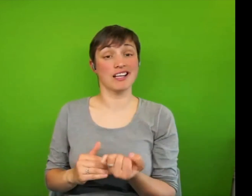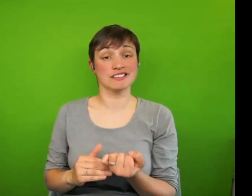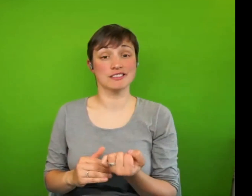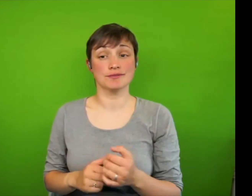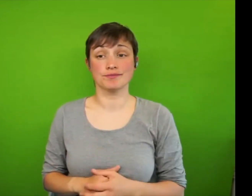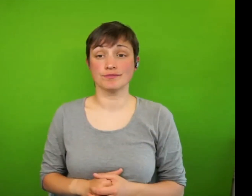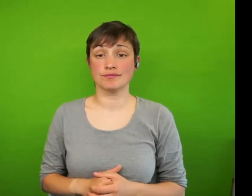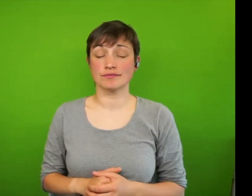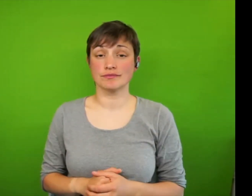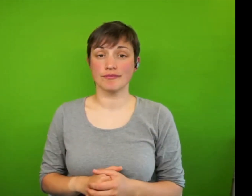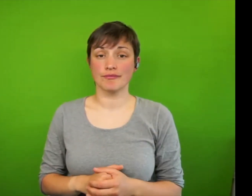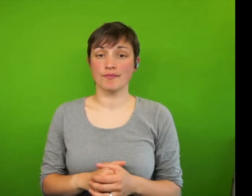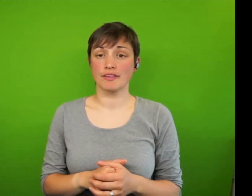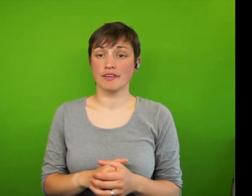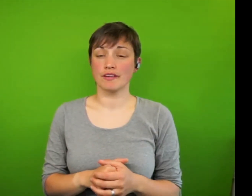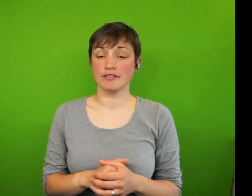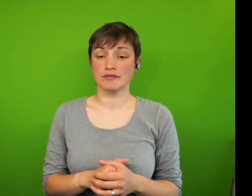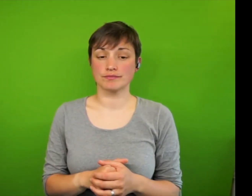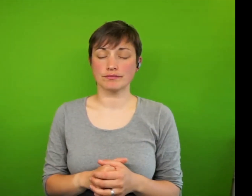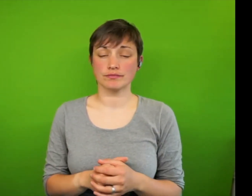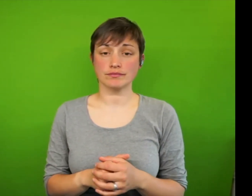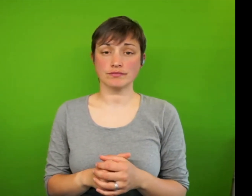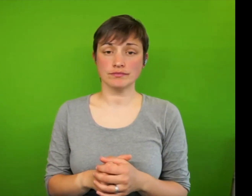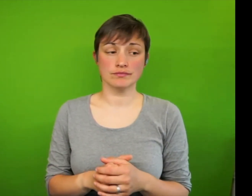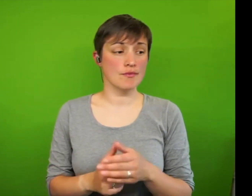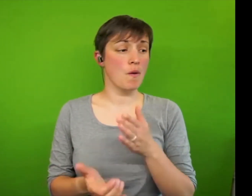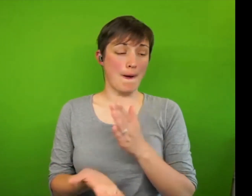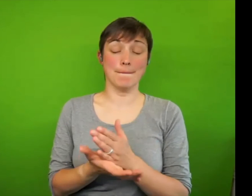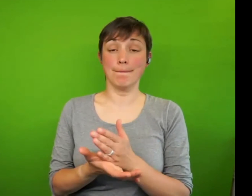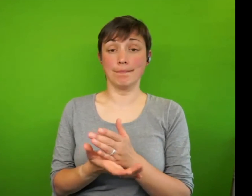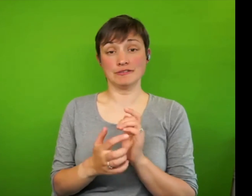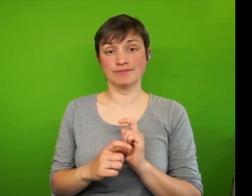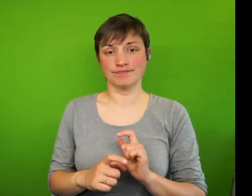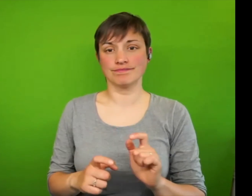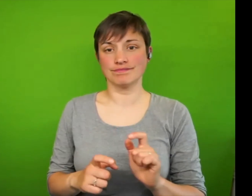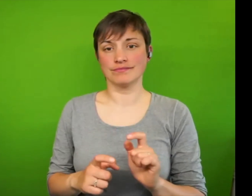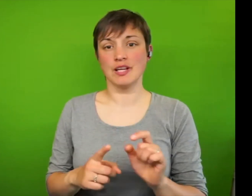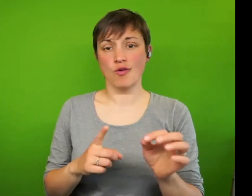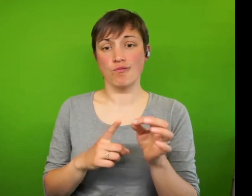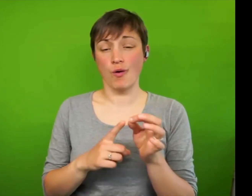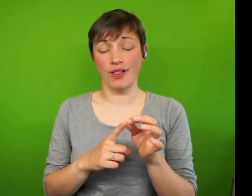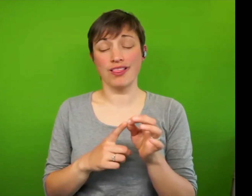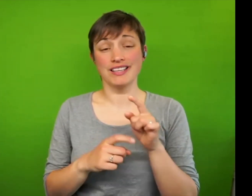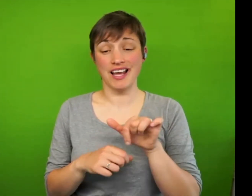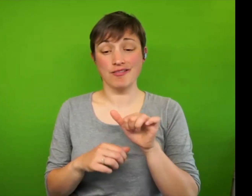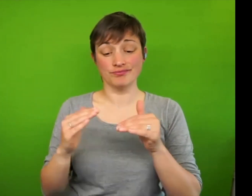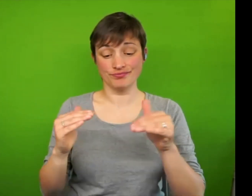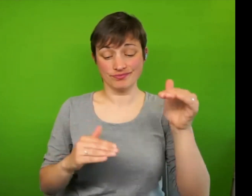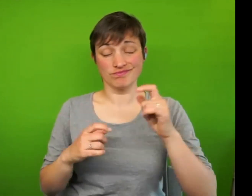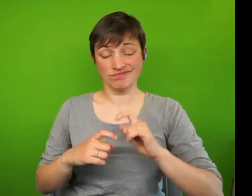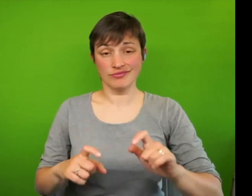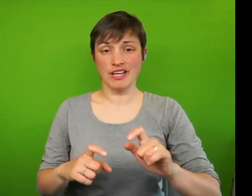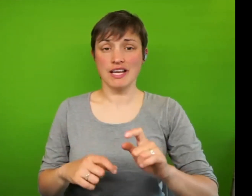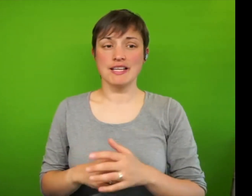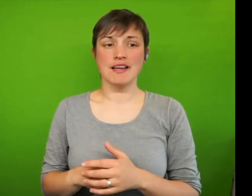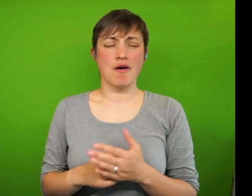yeah, absolutely. There are a number of more questions coming in, but maybe if we take a final pair,